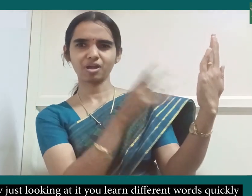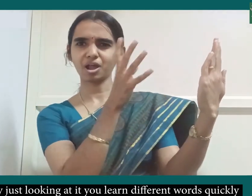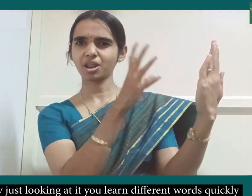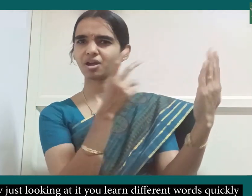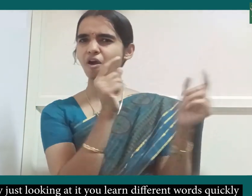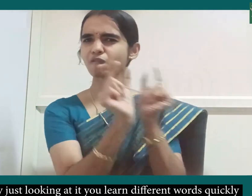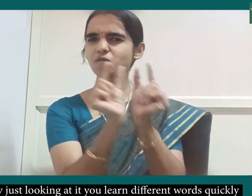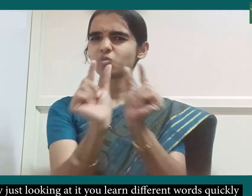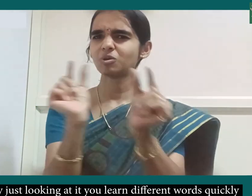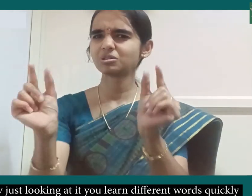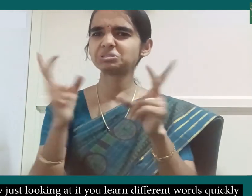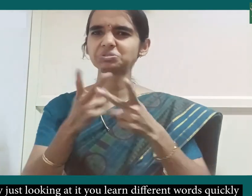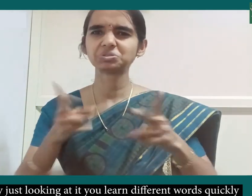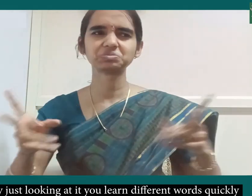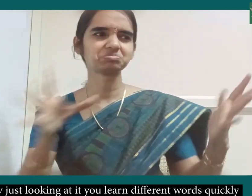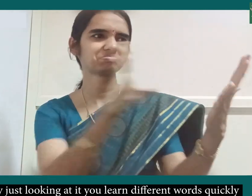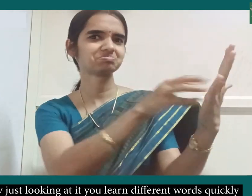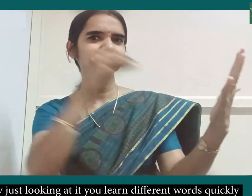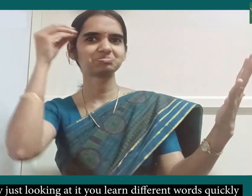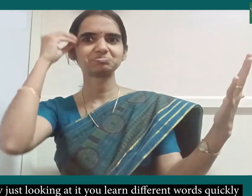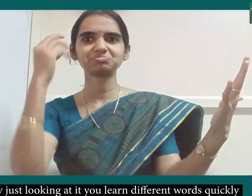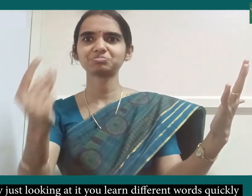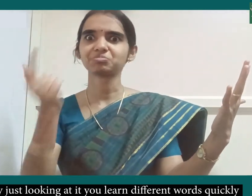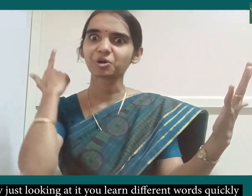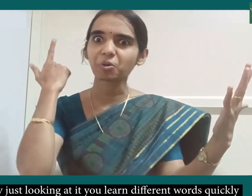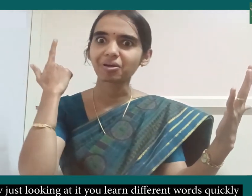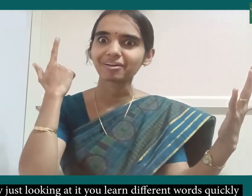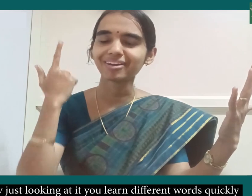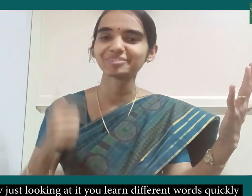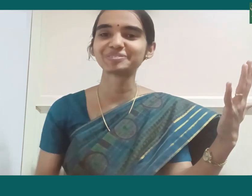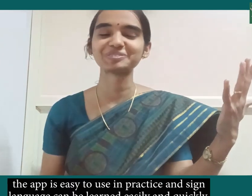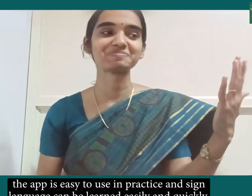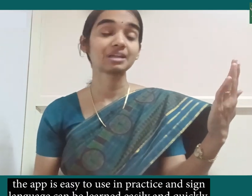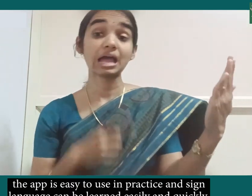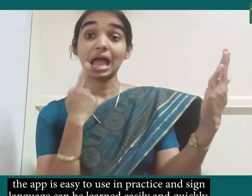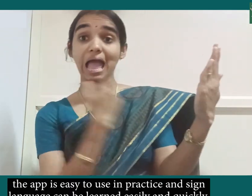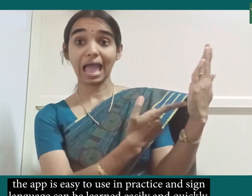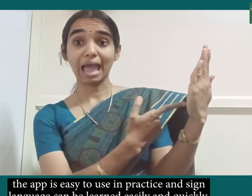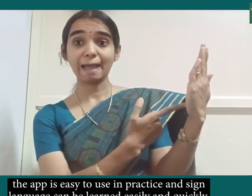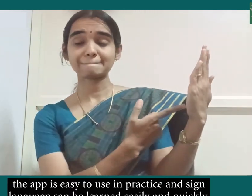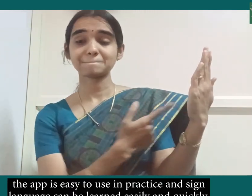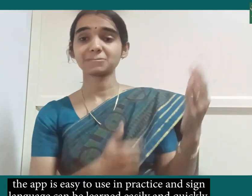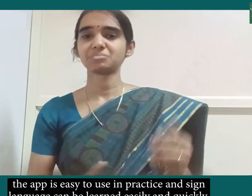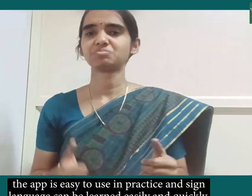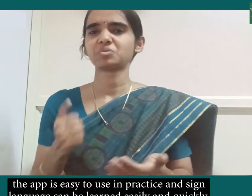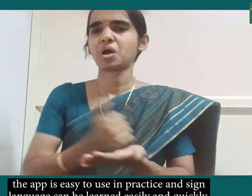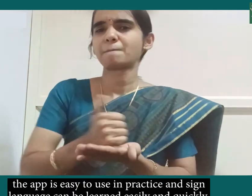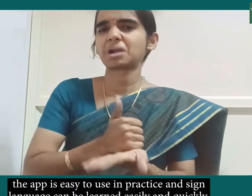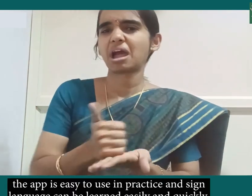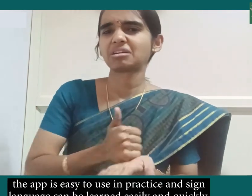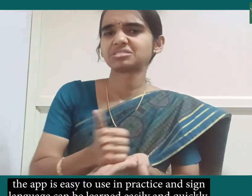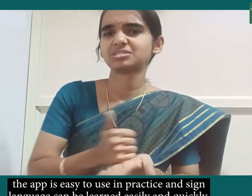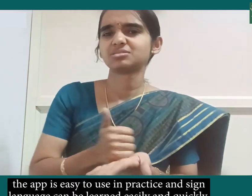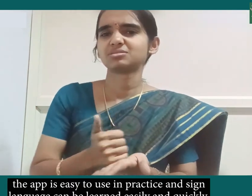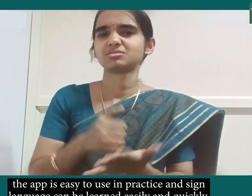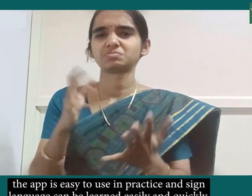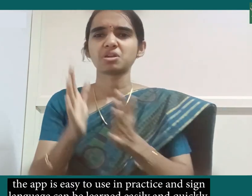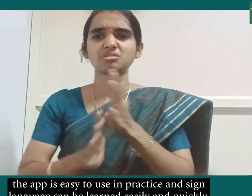you learn different words quickly and the app is easy to use